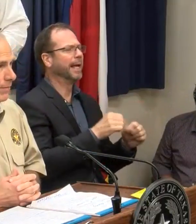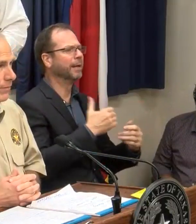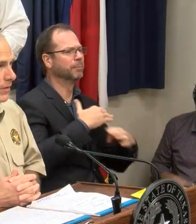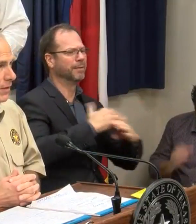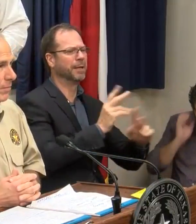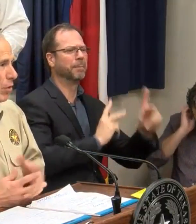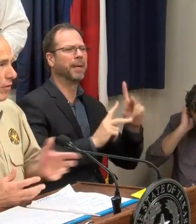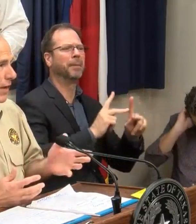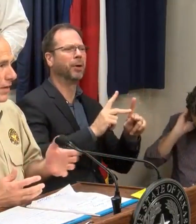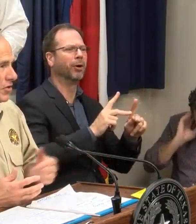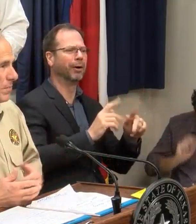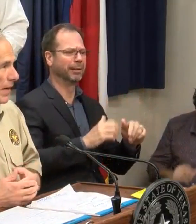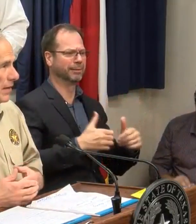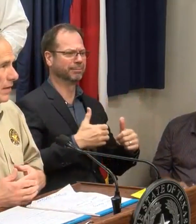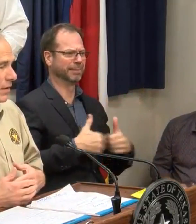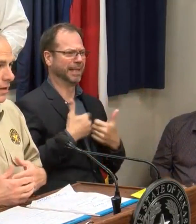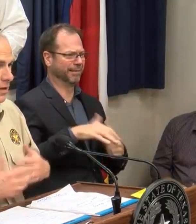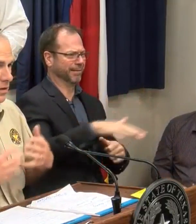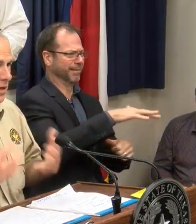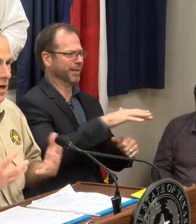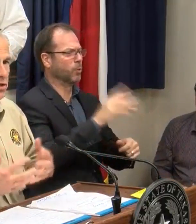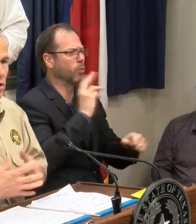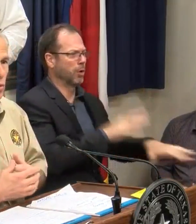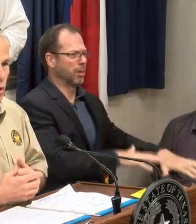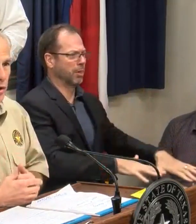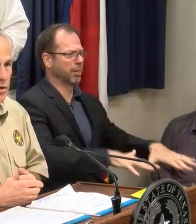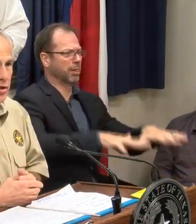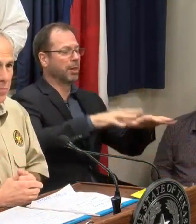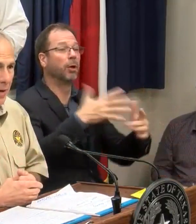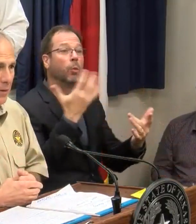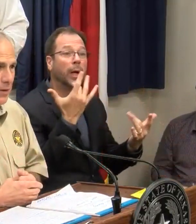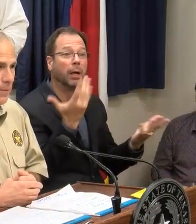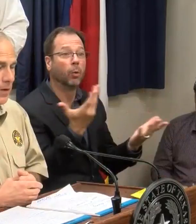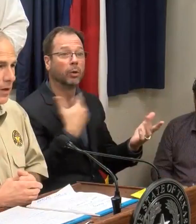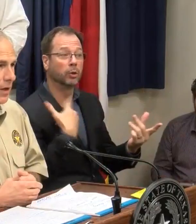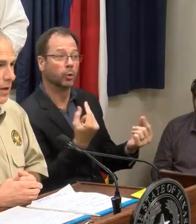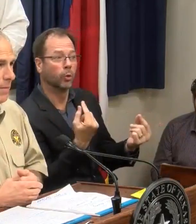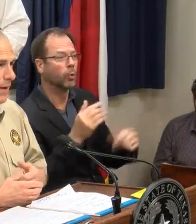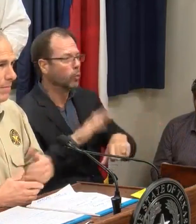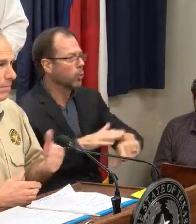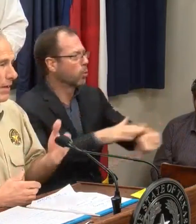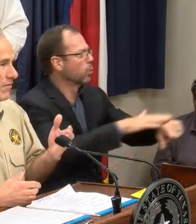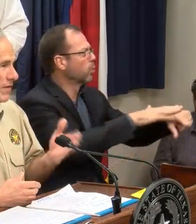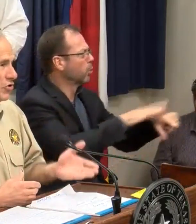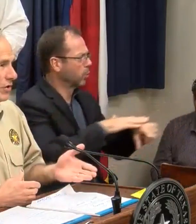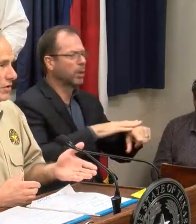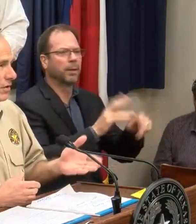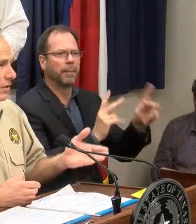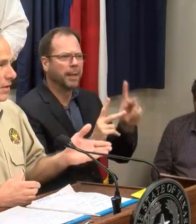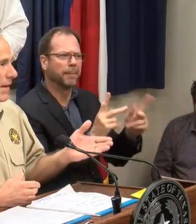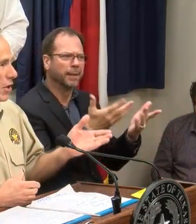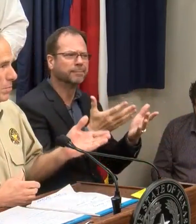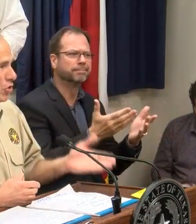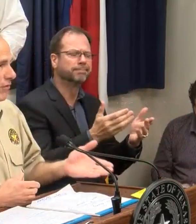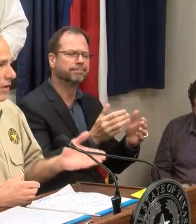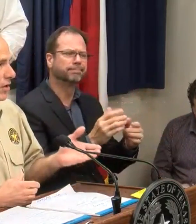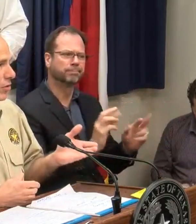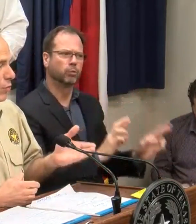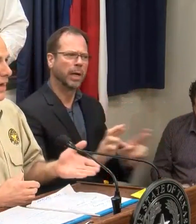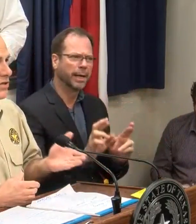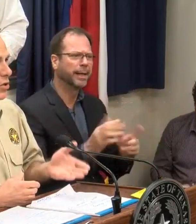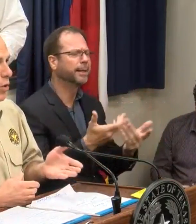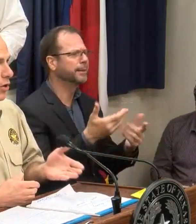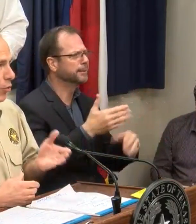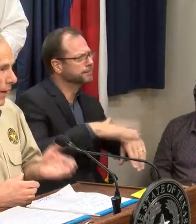water. Part of that is by constant warnings to the public about being vigilant, about observing